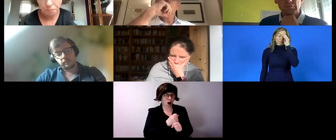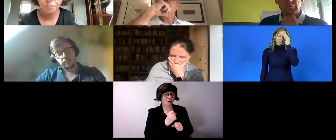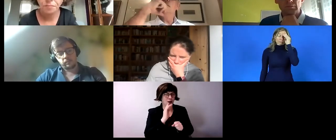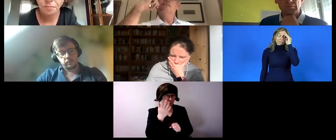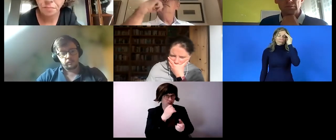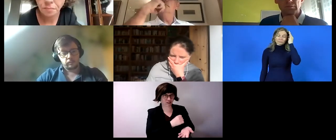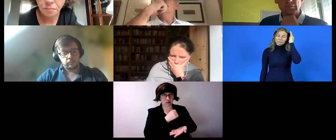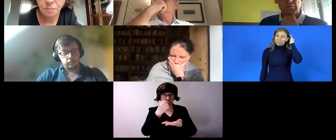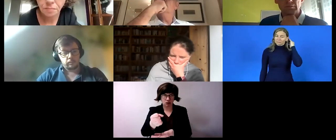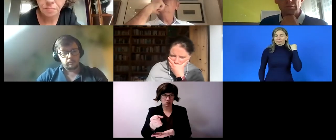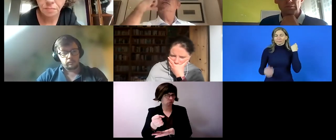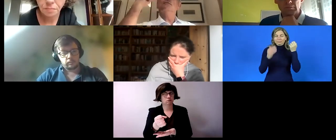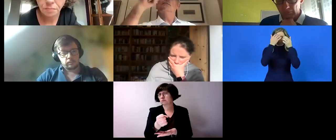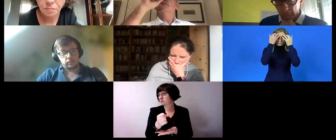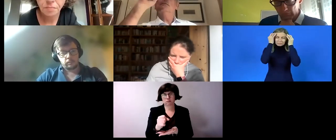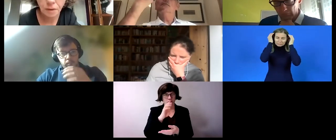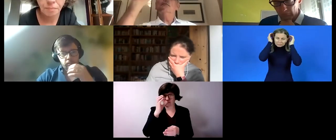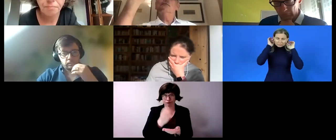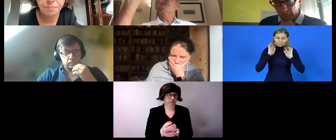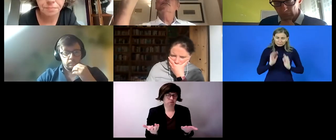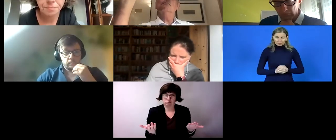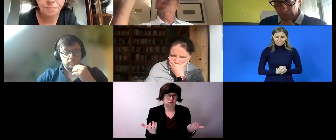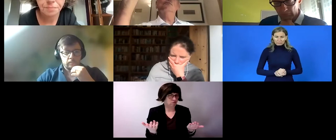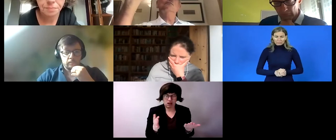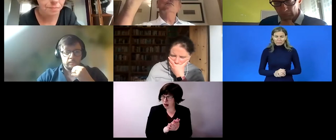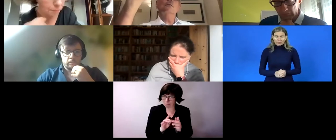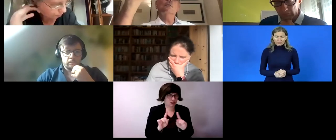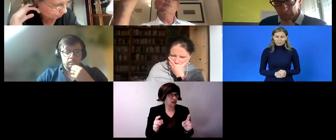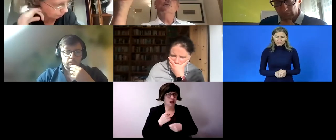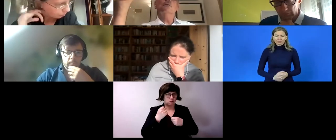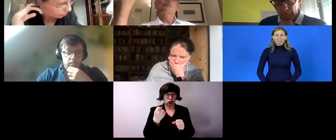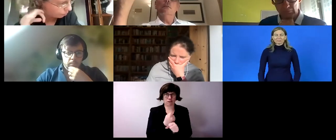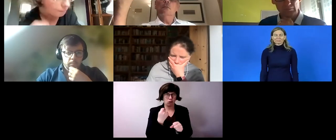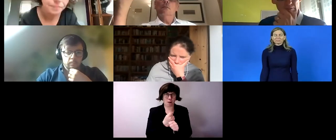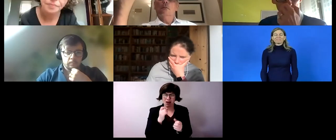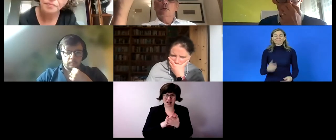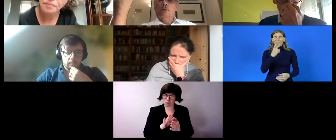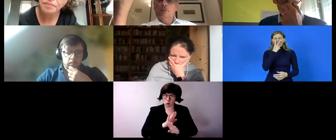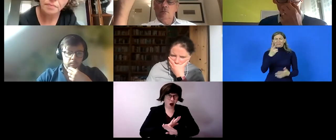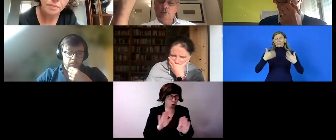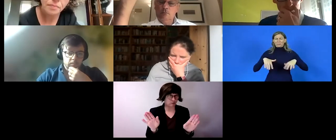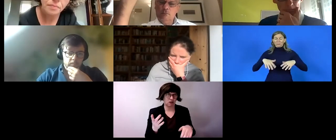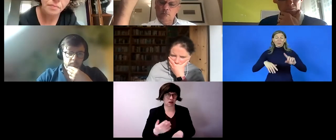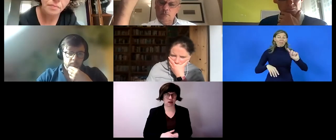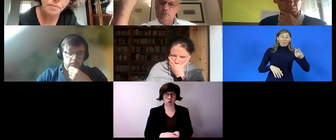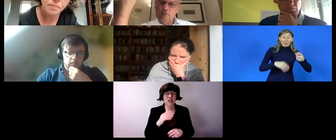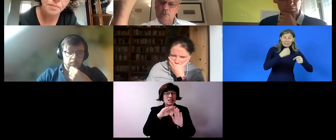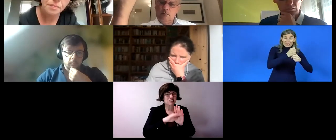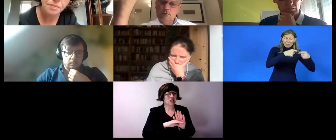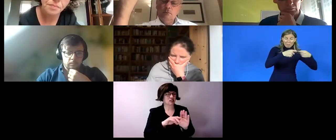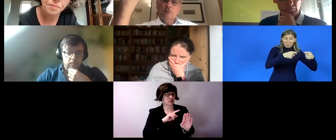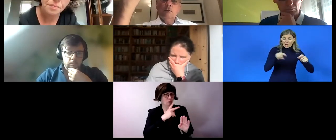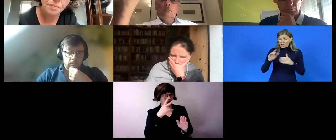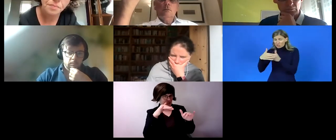first labor well the the divide between the first labor market and the sheltered